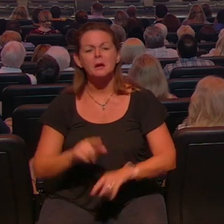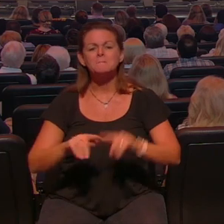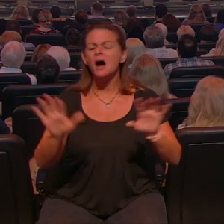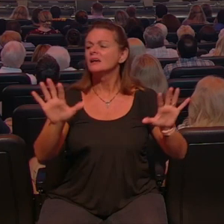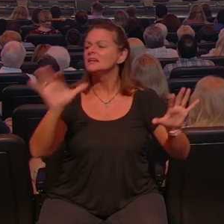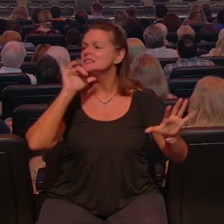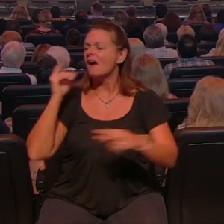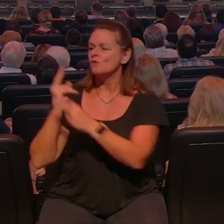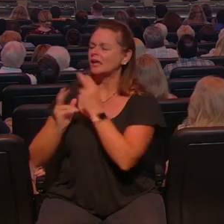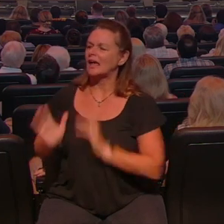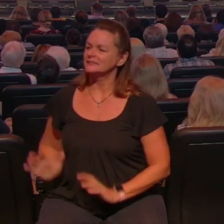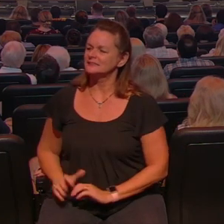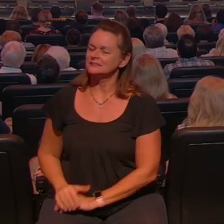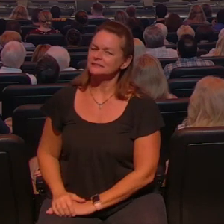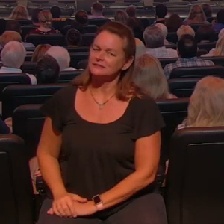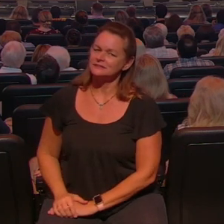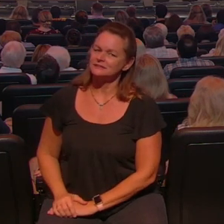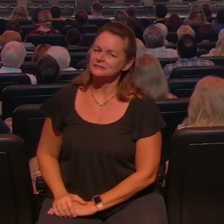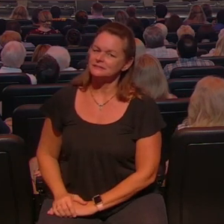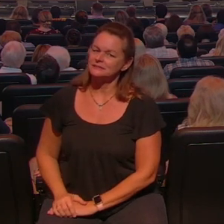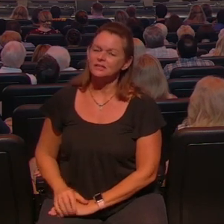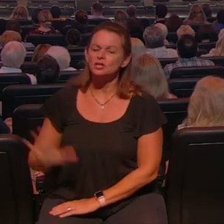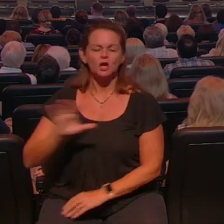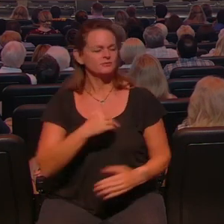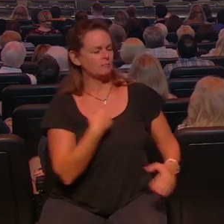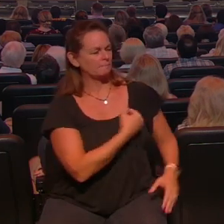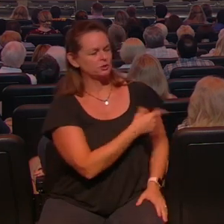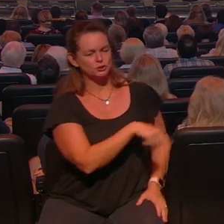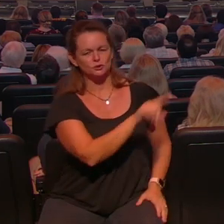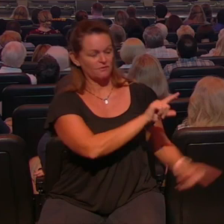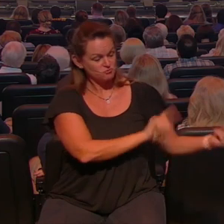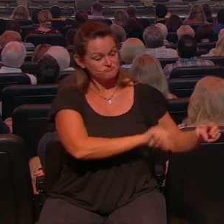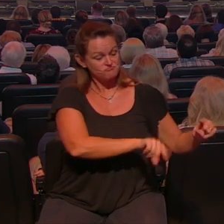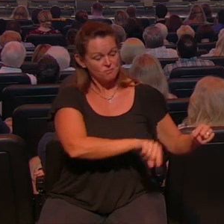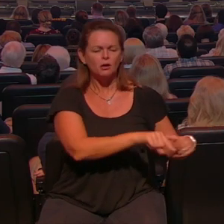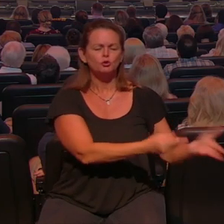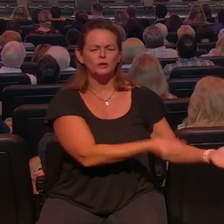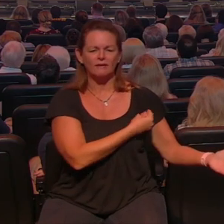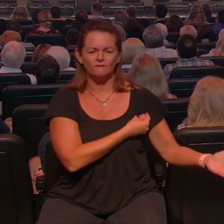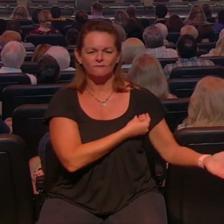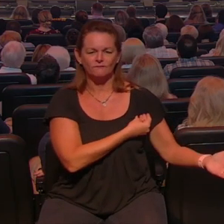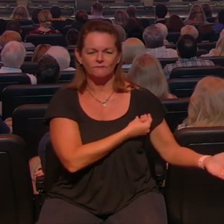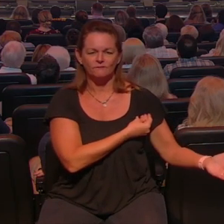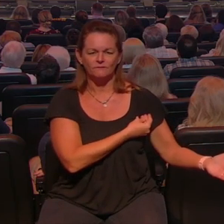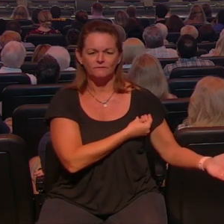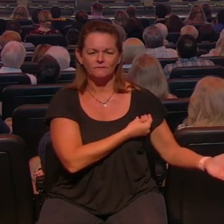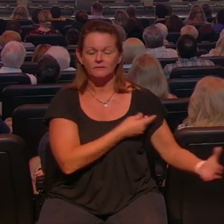the guest this is just for our members I said that right there told me that you don't see giving